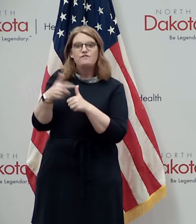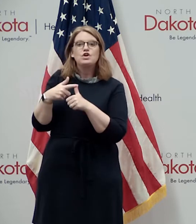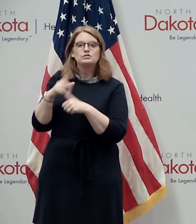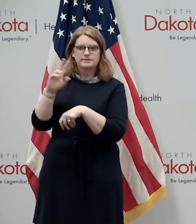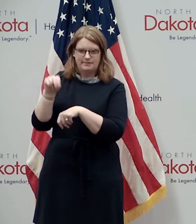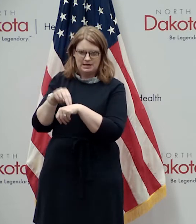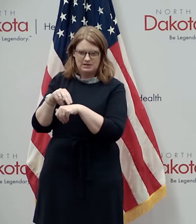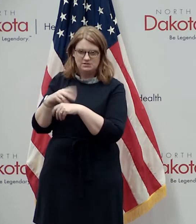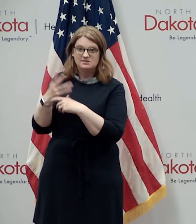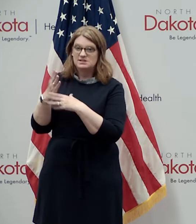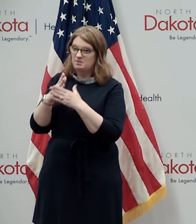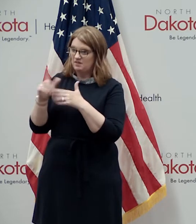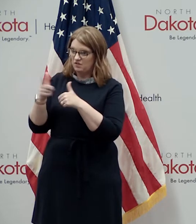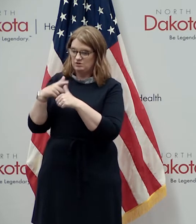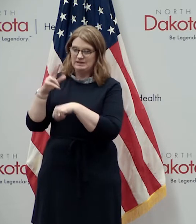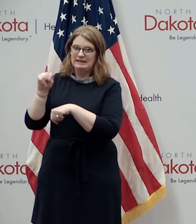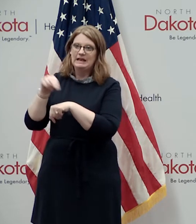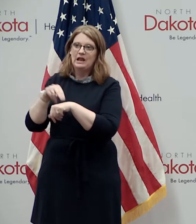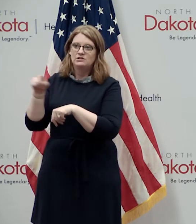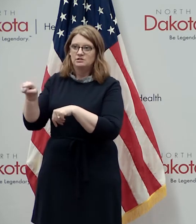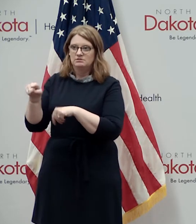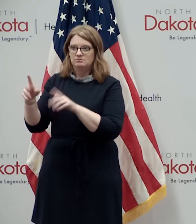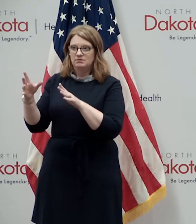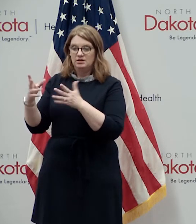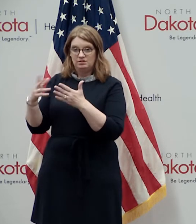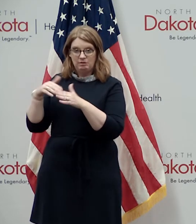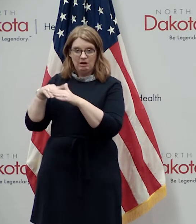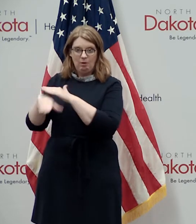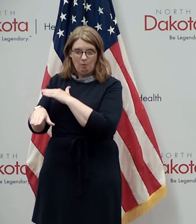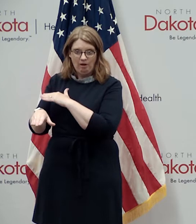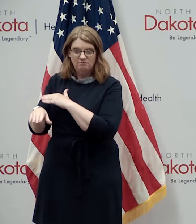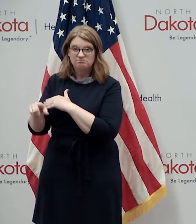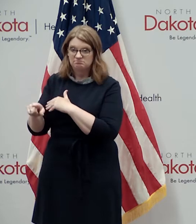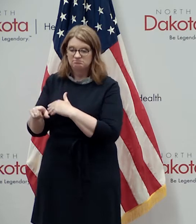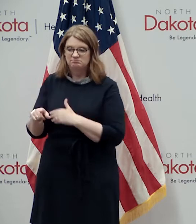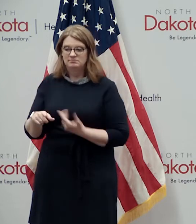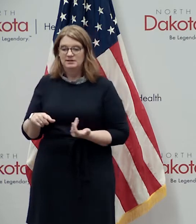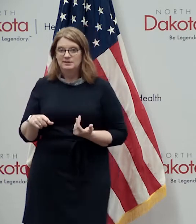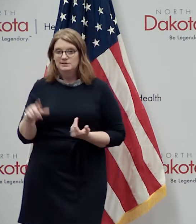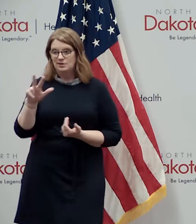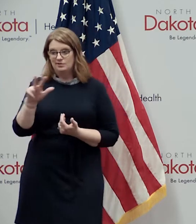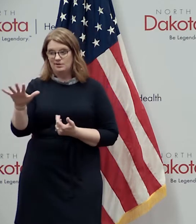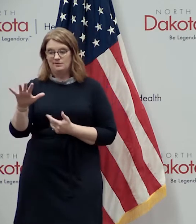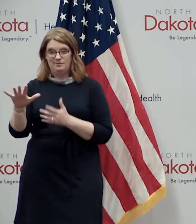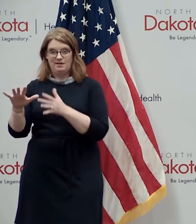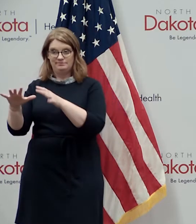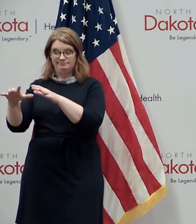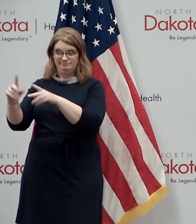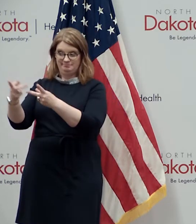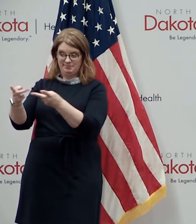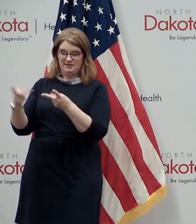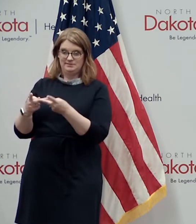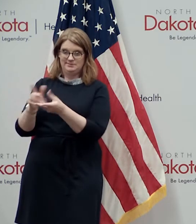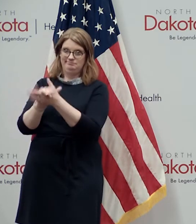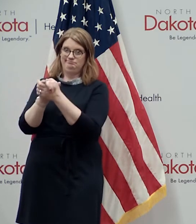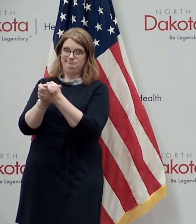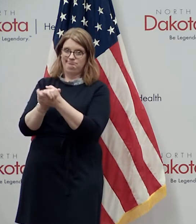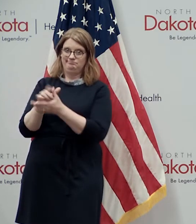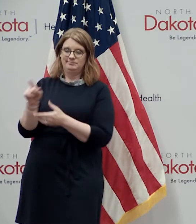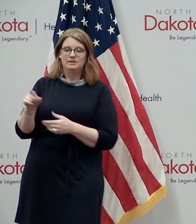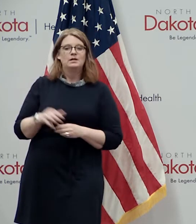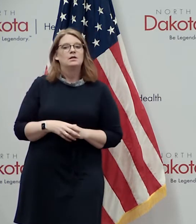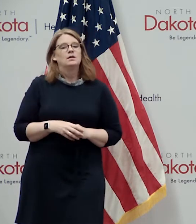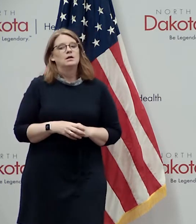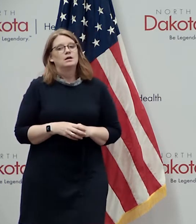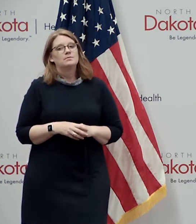where indoor visitation is is reopening up so congratulations to those organizations uh again